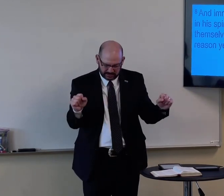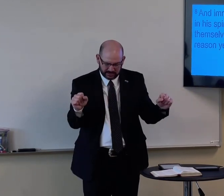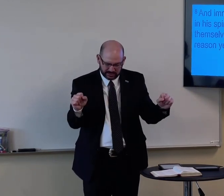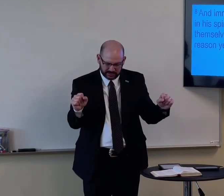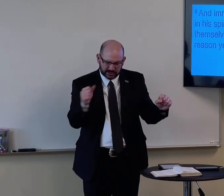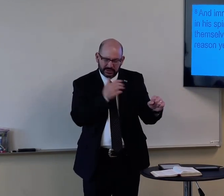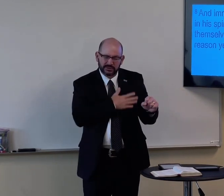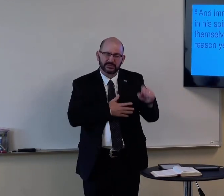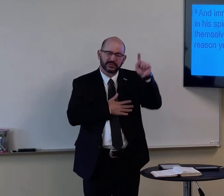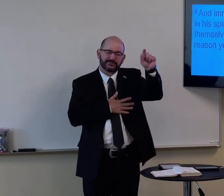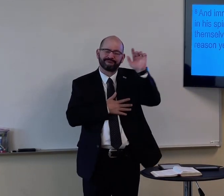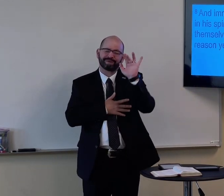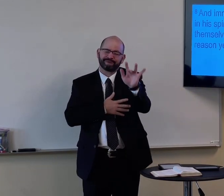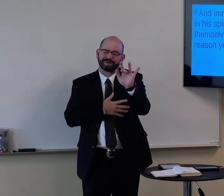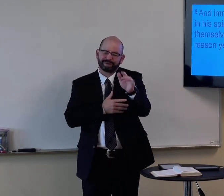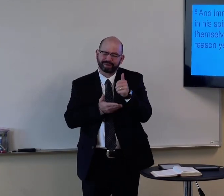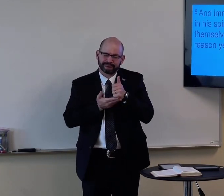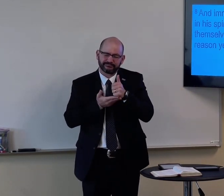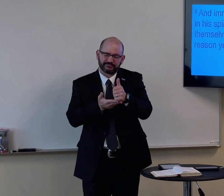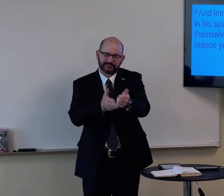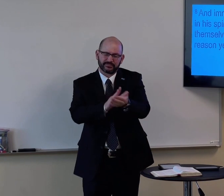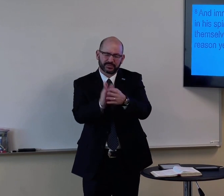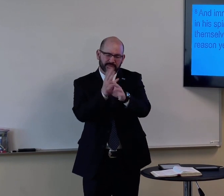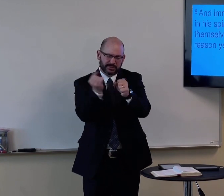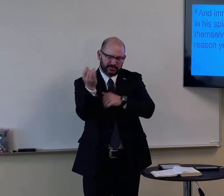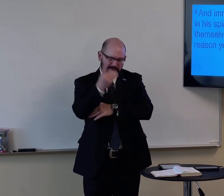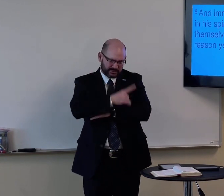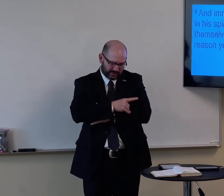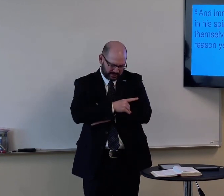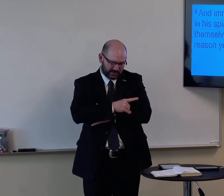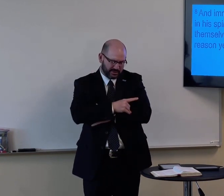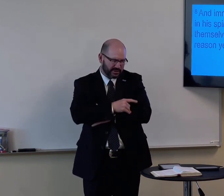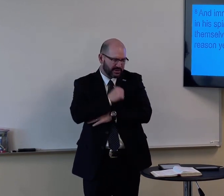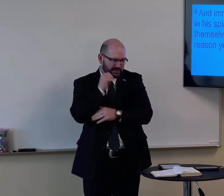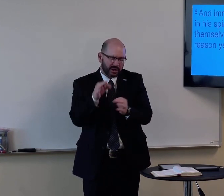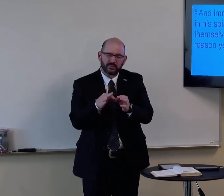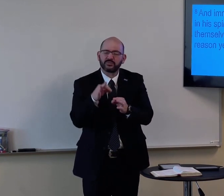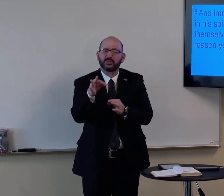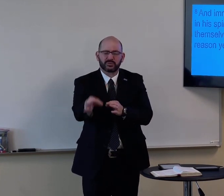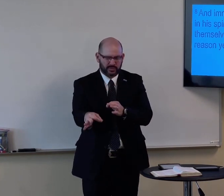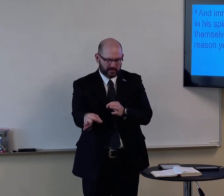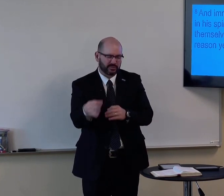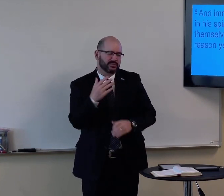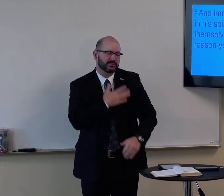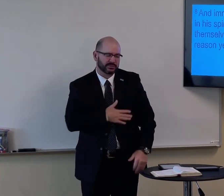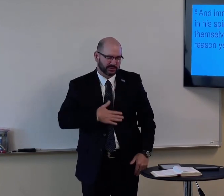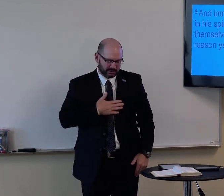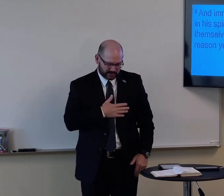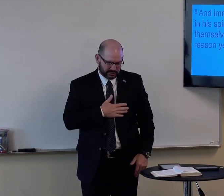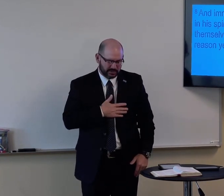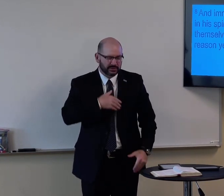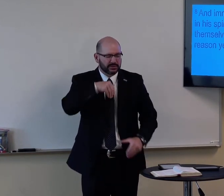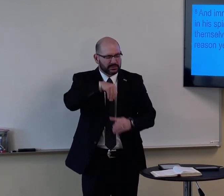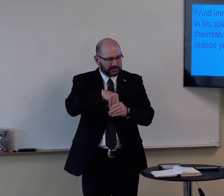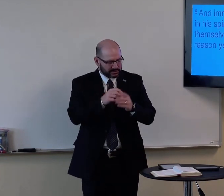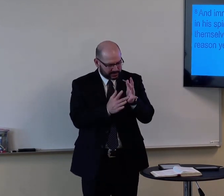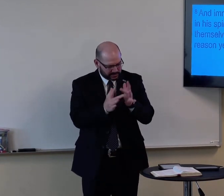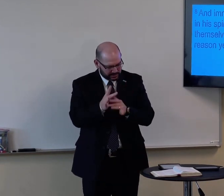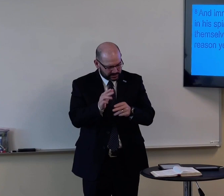For those who are not yet saved, I pray you'd work in their heart and help them to become saved today. I pray, Lord, that they would not put this off.